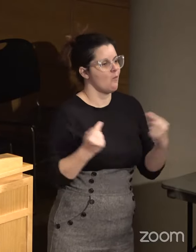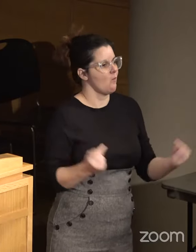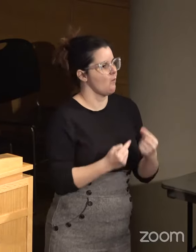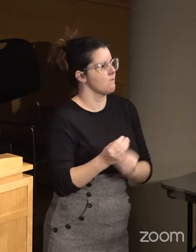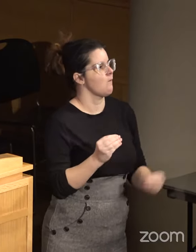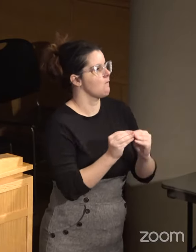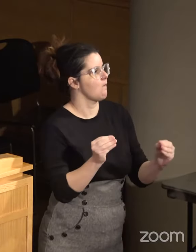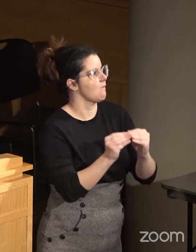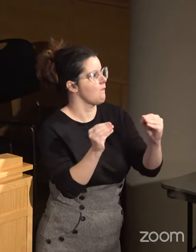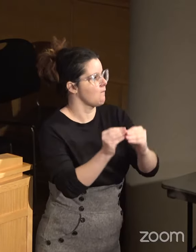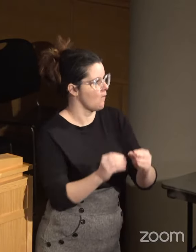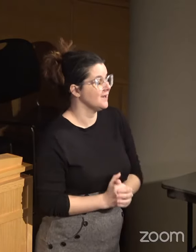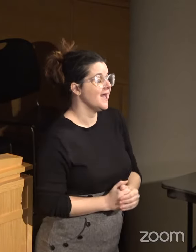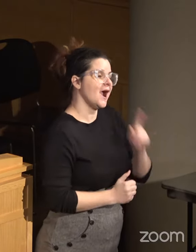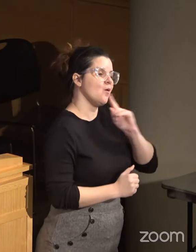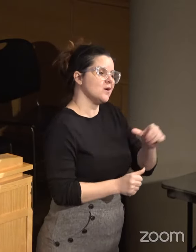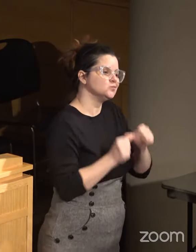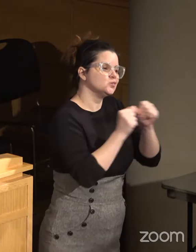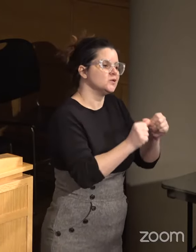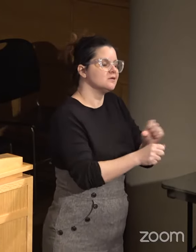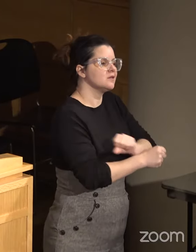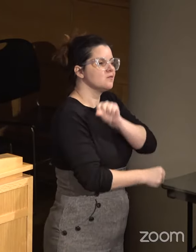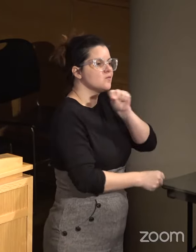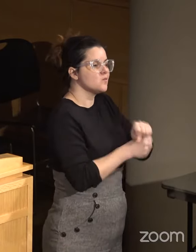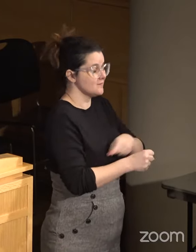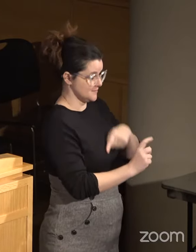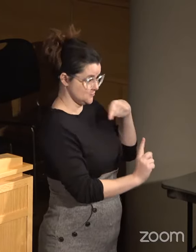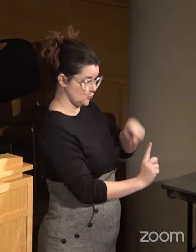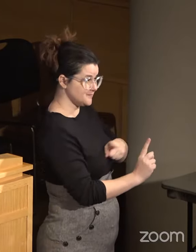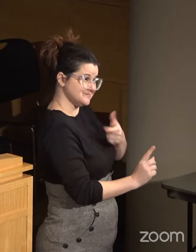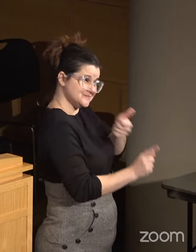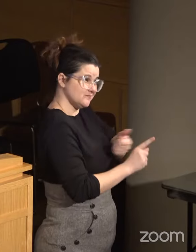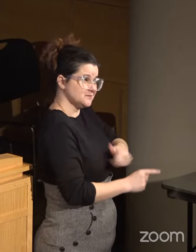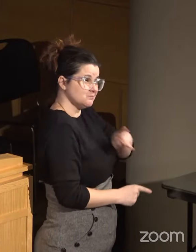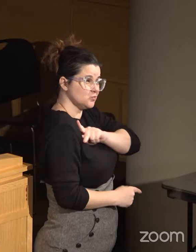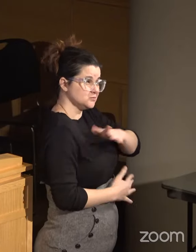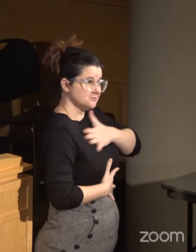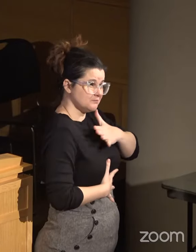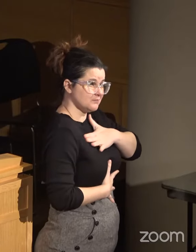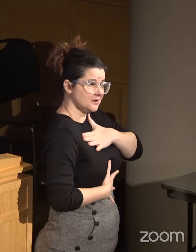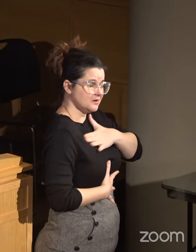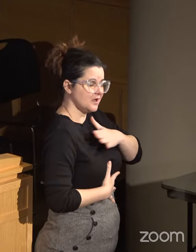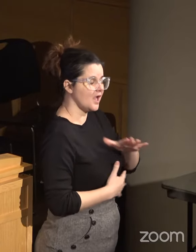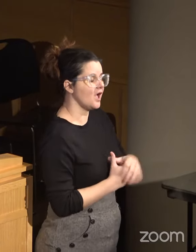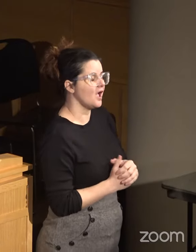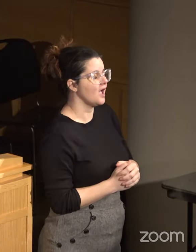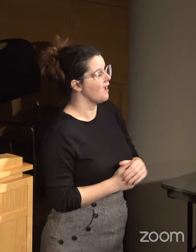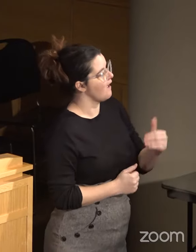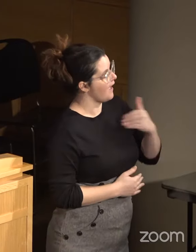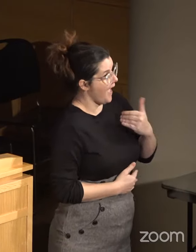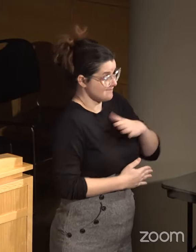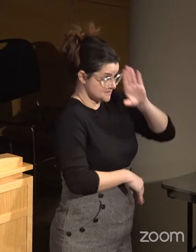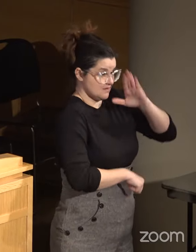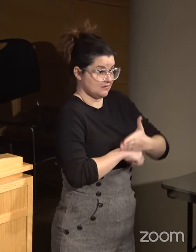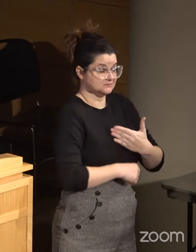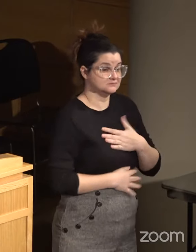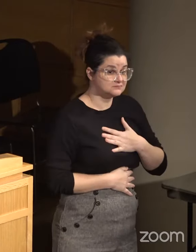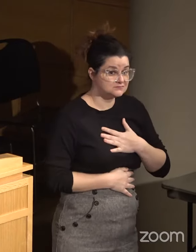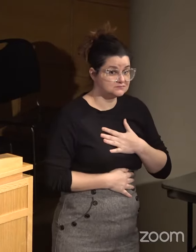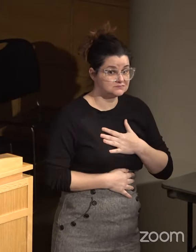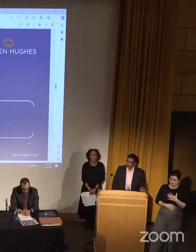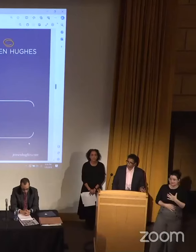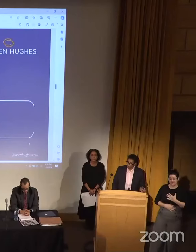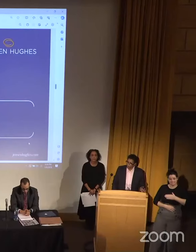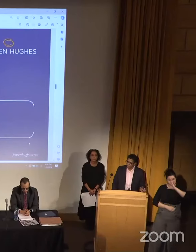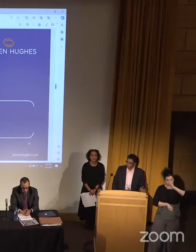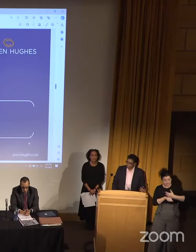And I wanted to continue that work because this work is personal to me. I have a son. I have a